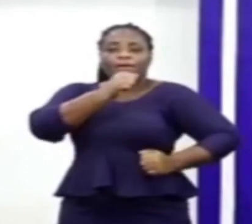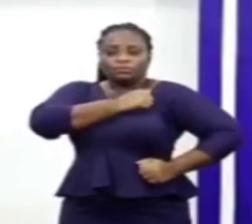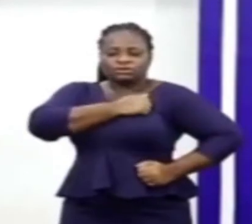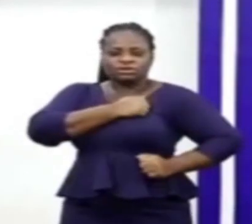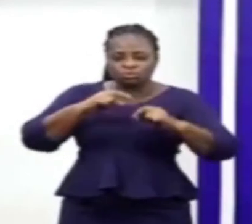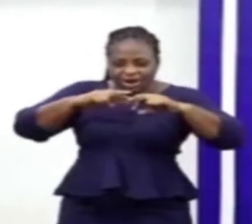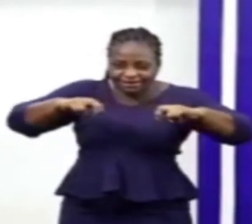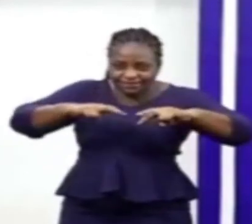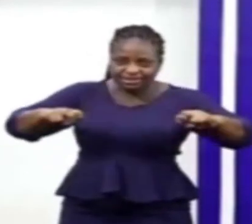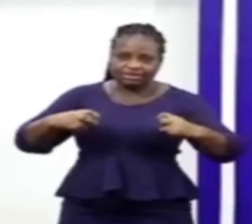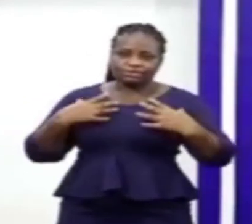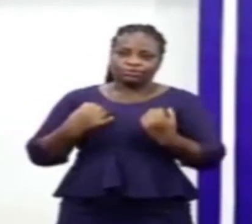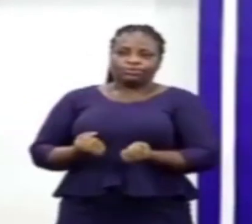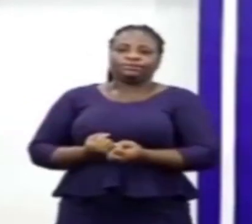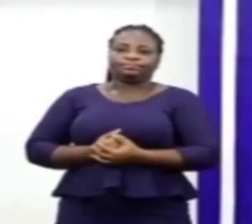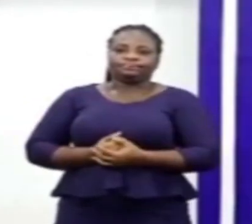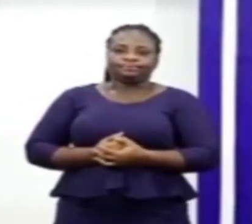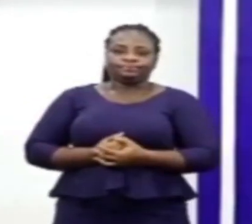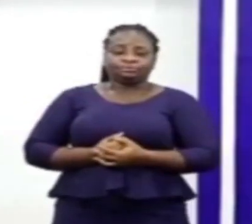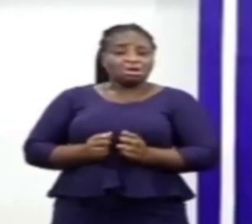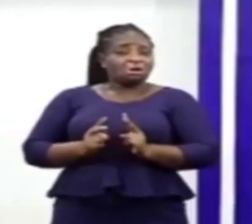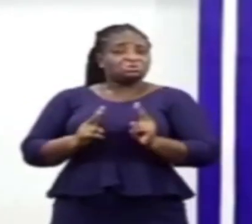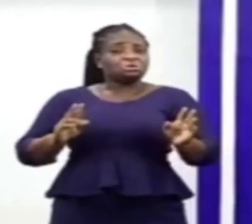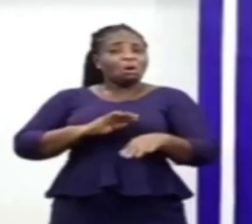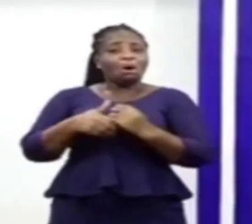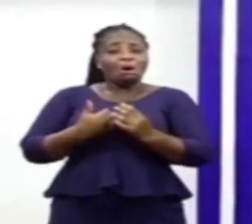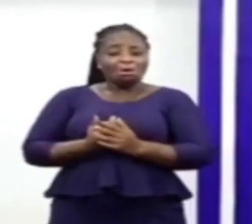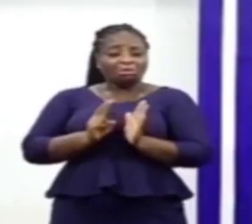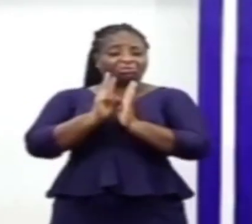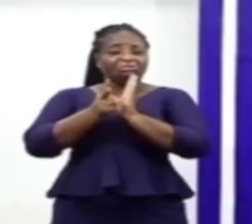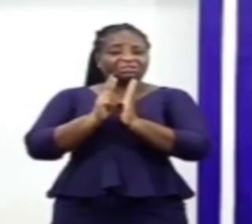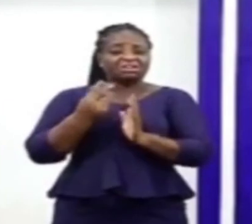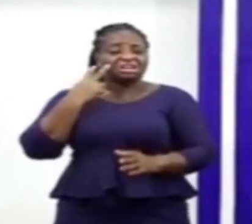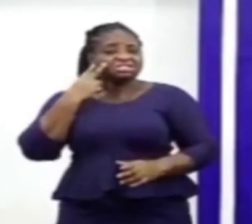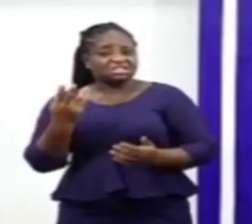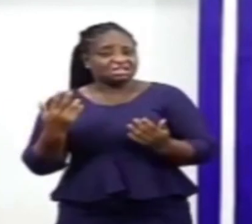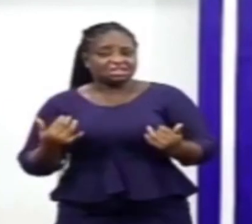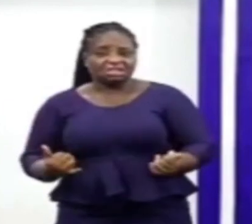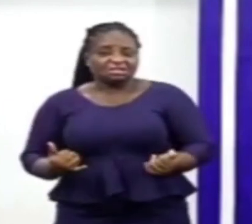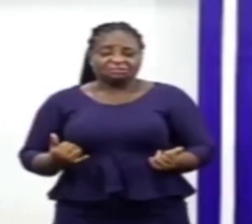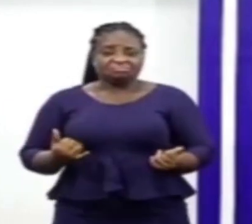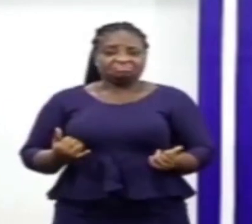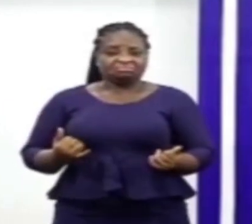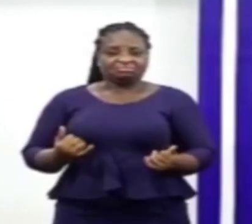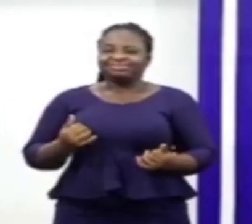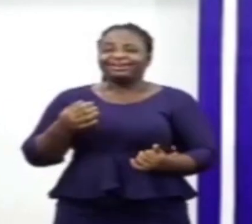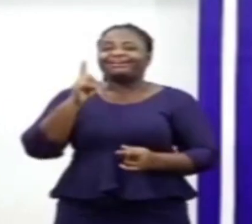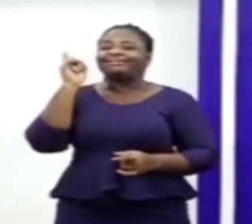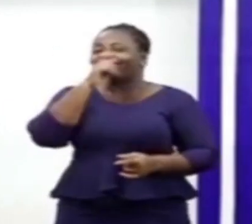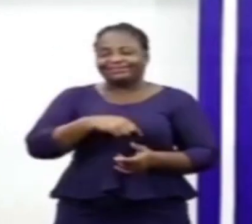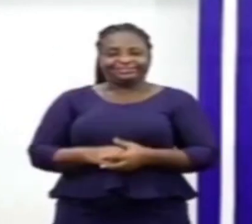the matter and investigate. So, all the videos you are seeing, they are false.